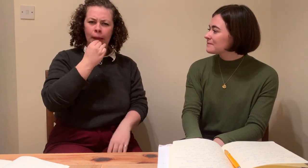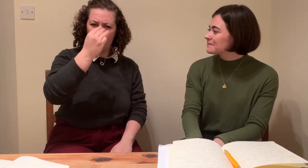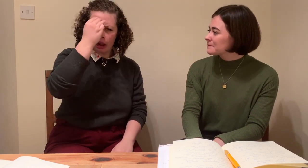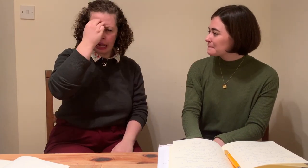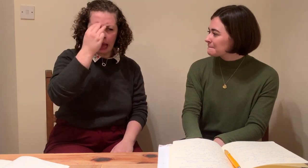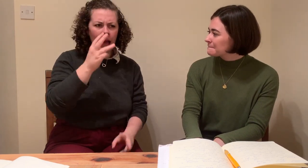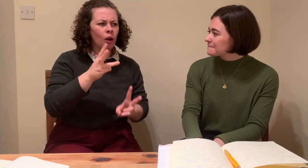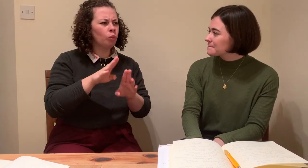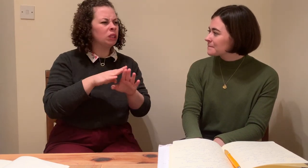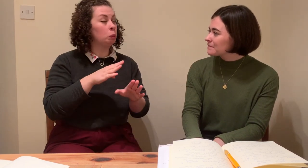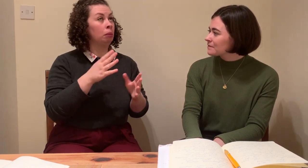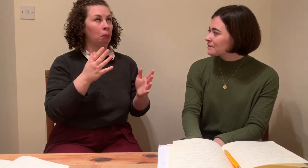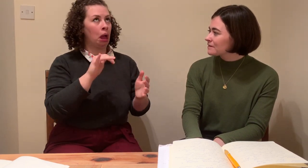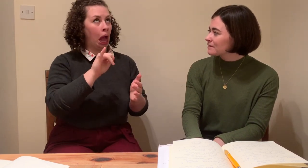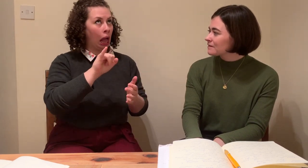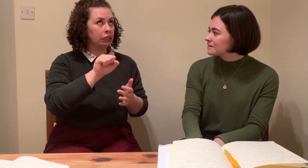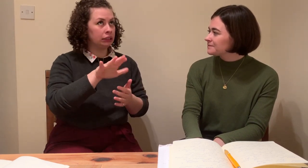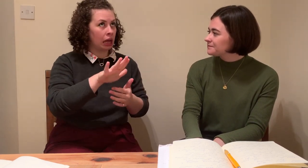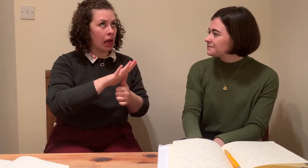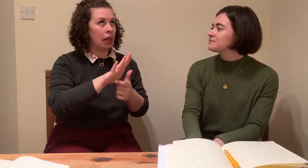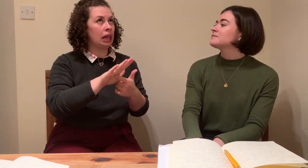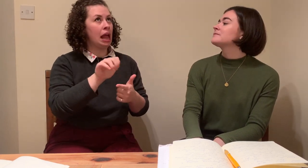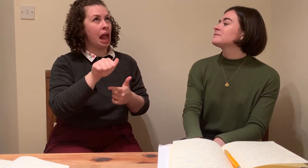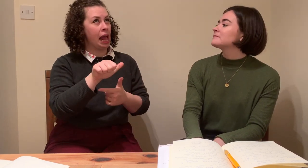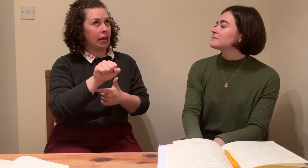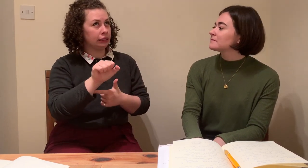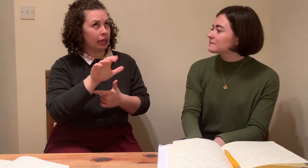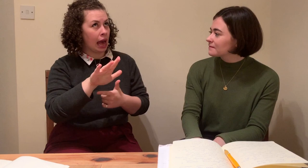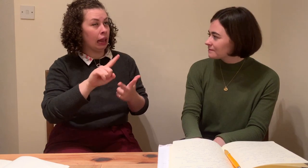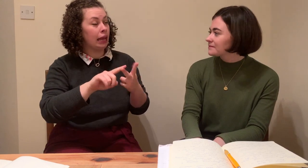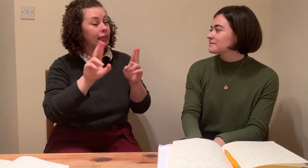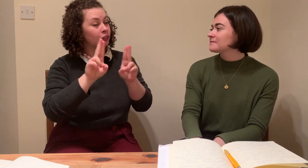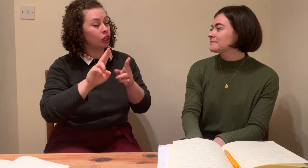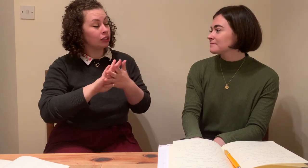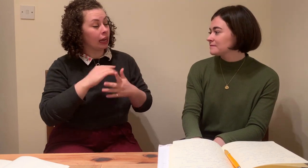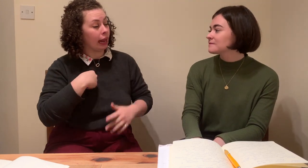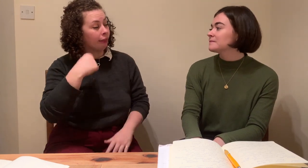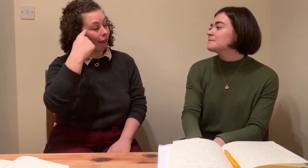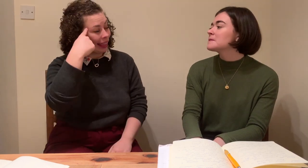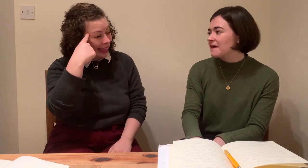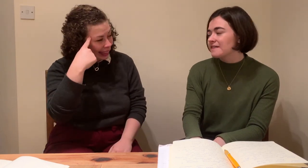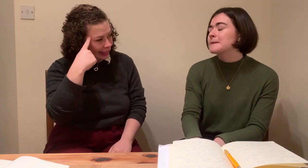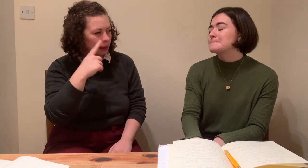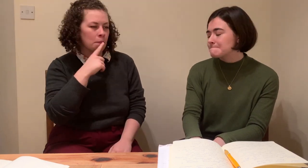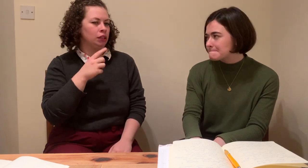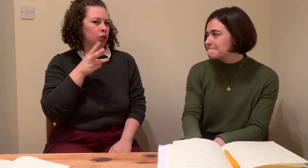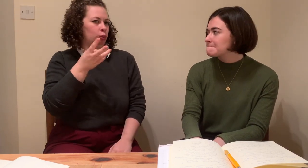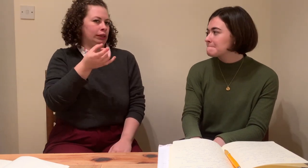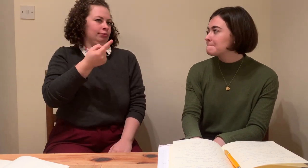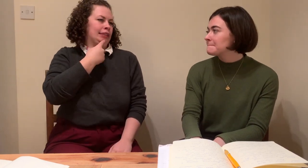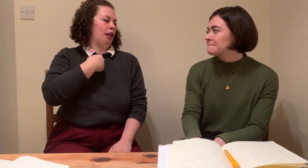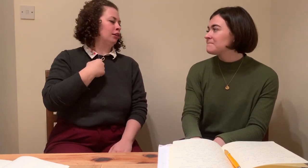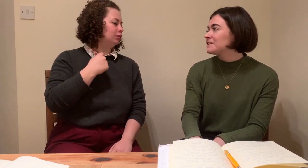deaf interpreter, but I suppose my kind of perspective of when a deaf interpreter would be used or needed would be,